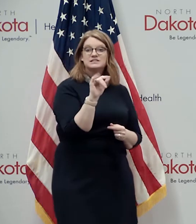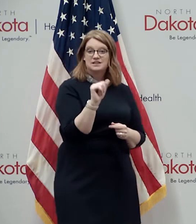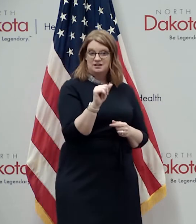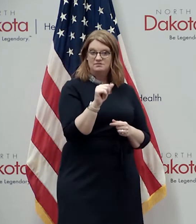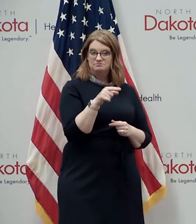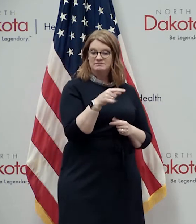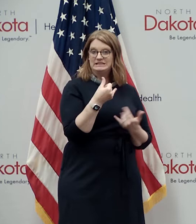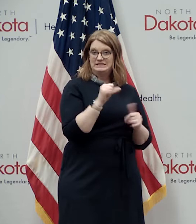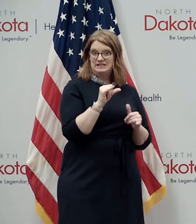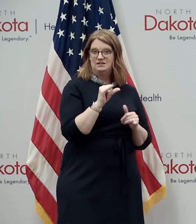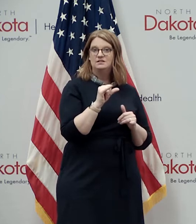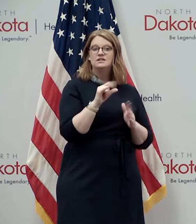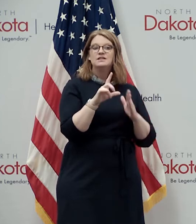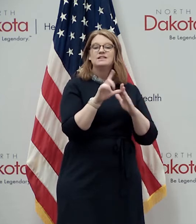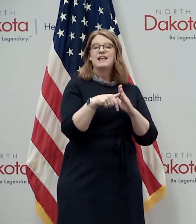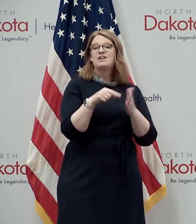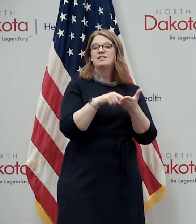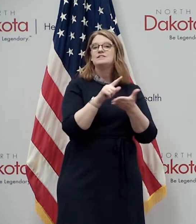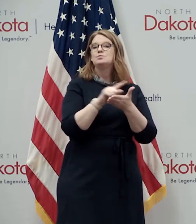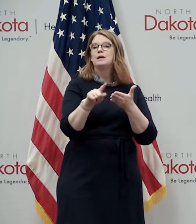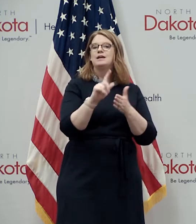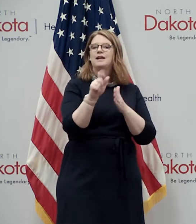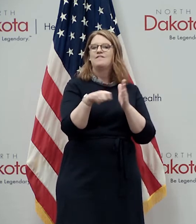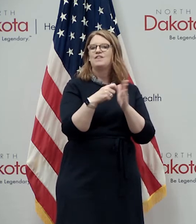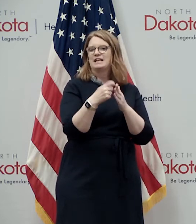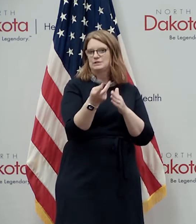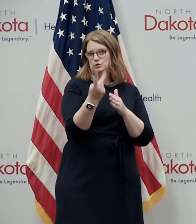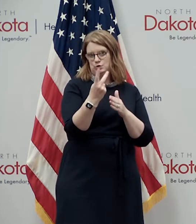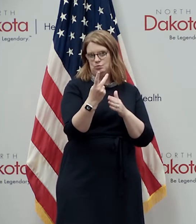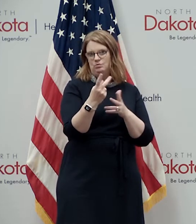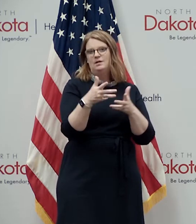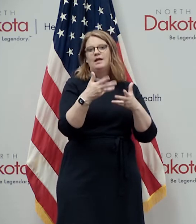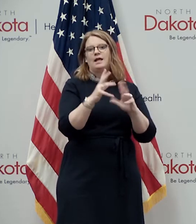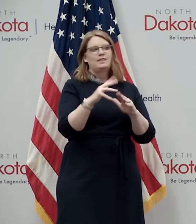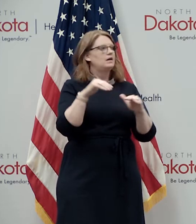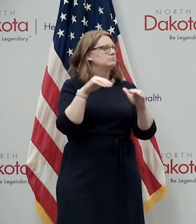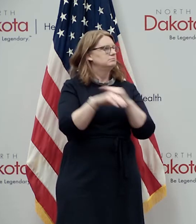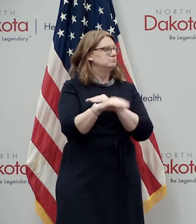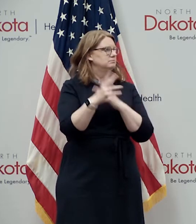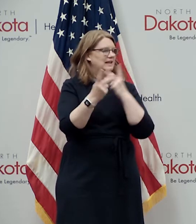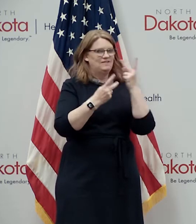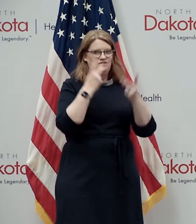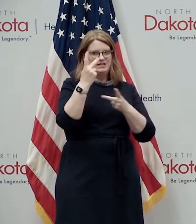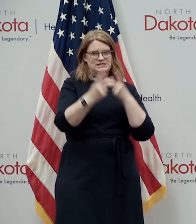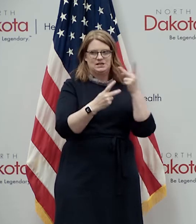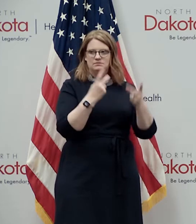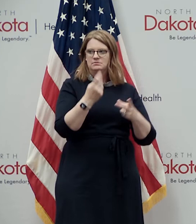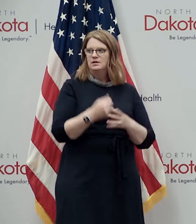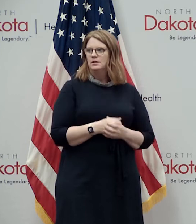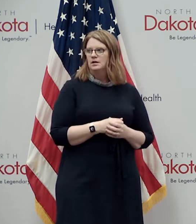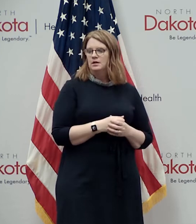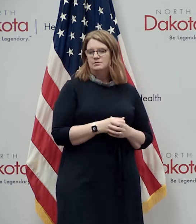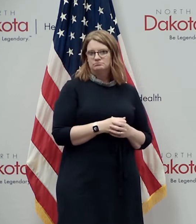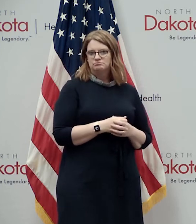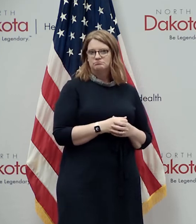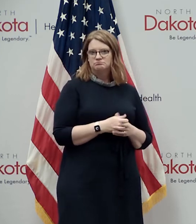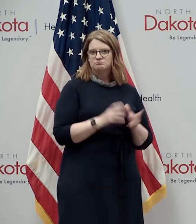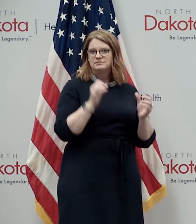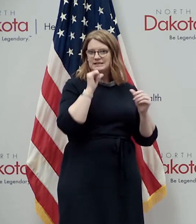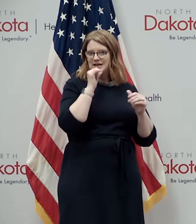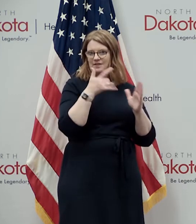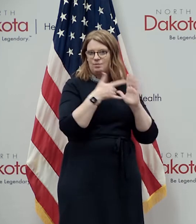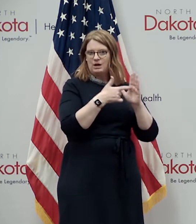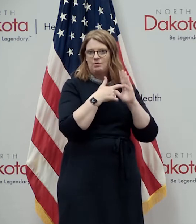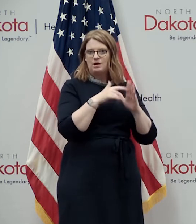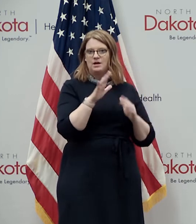phase two later this week this would allow for visitation inside the facility for all residents without the required